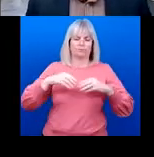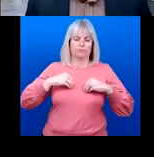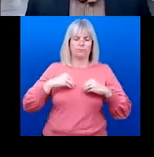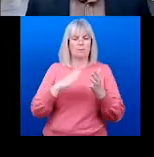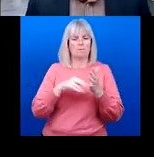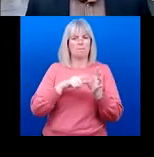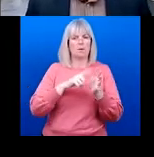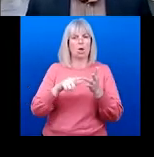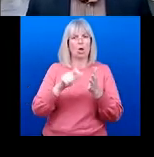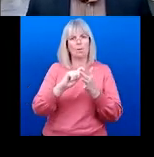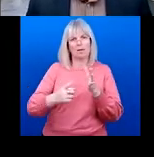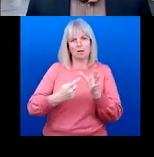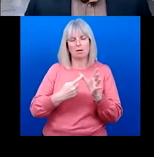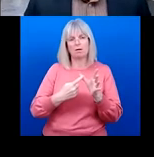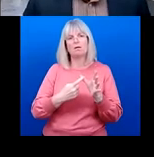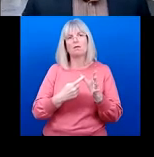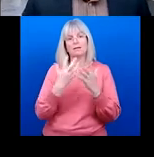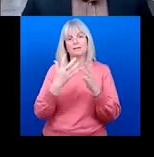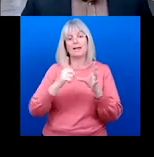increase to 3.3 billion.